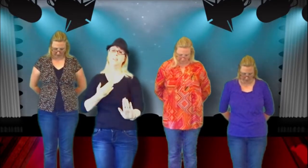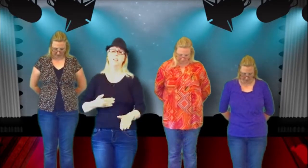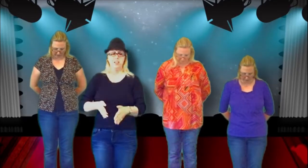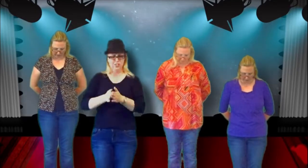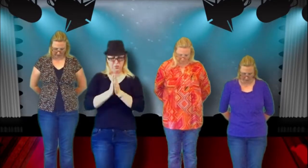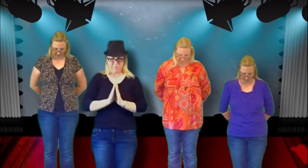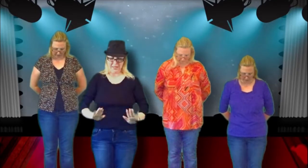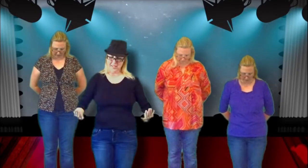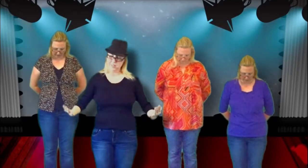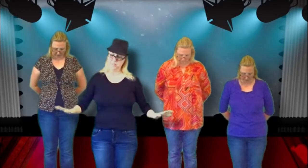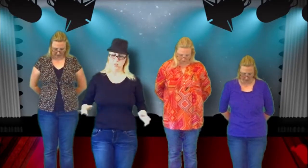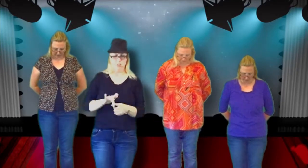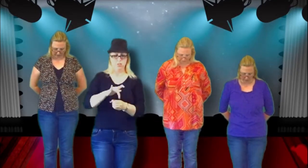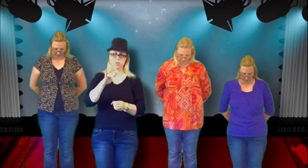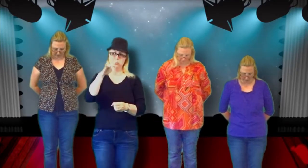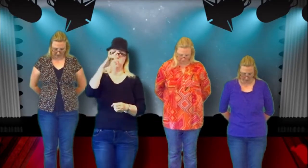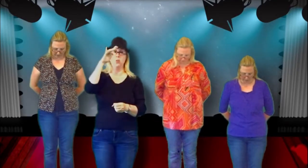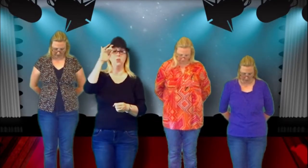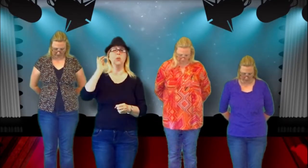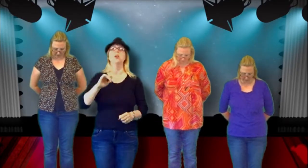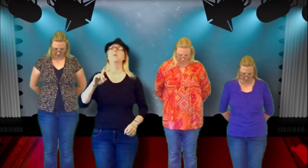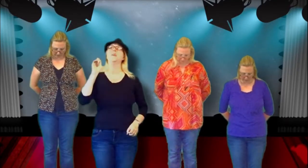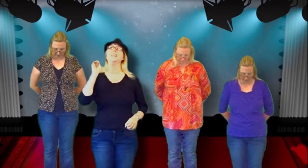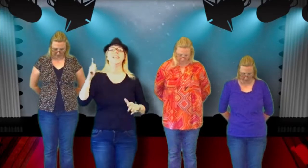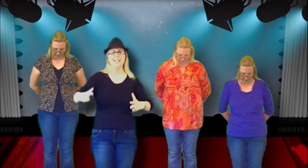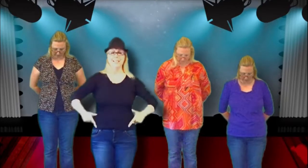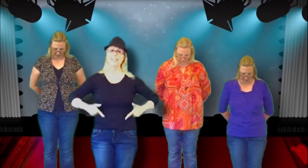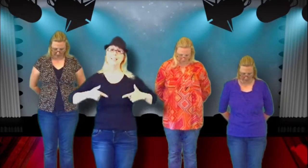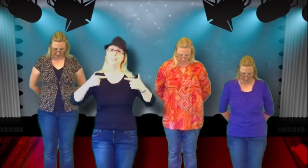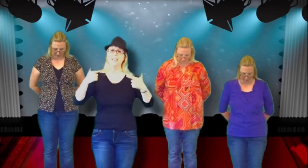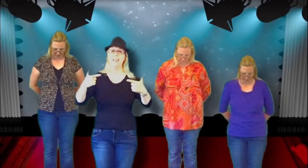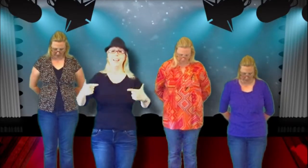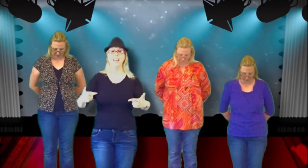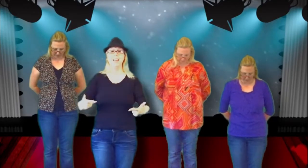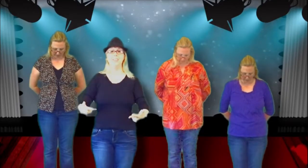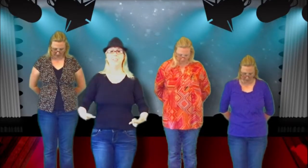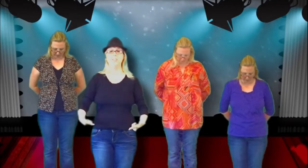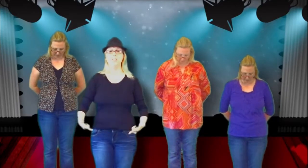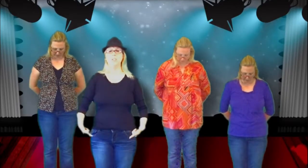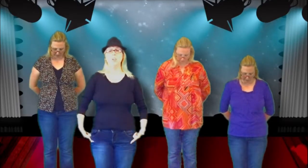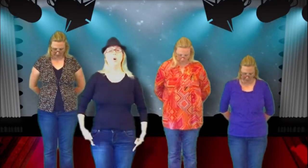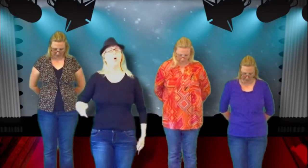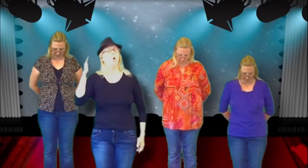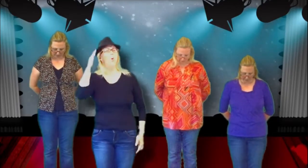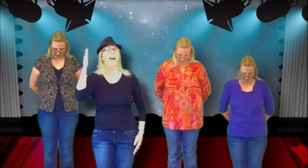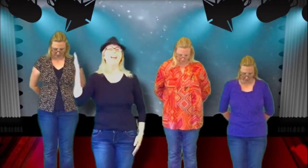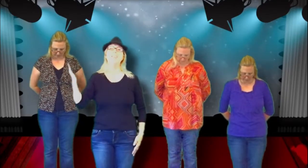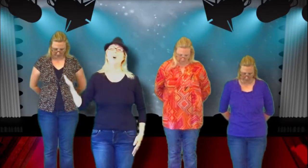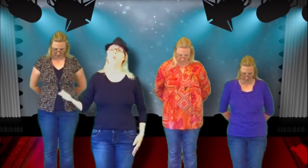To the peace that flows in your soul when He is living there Oh, I know